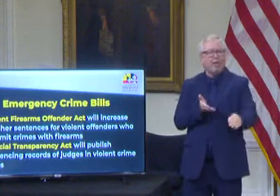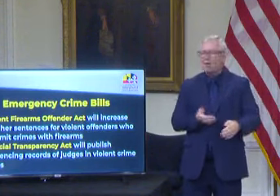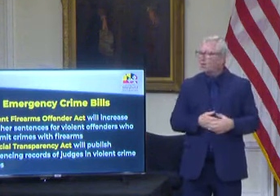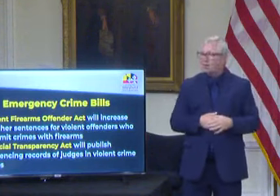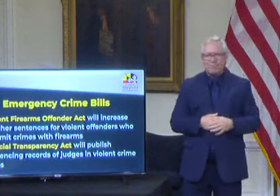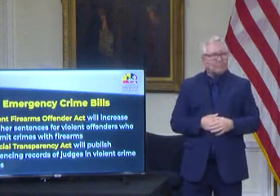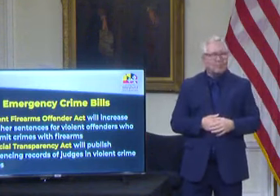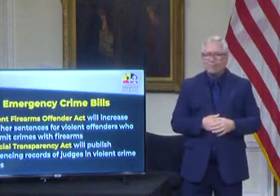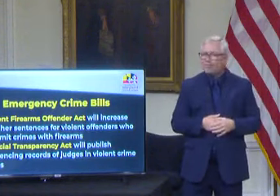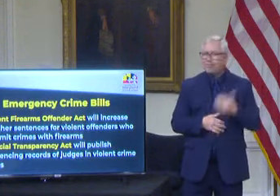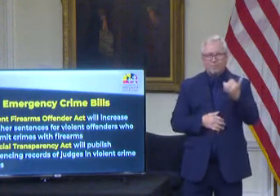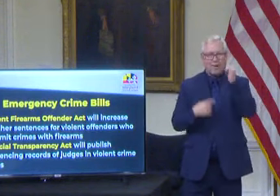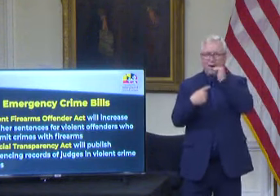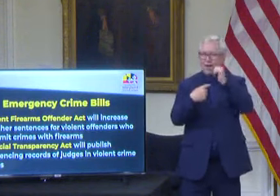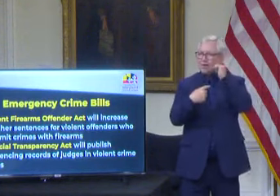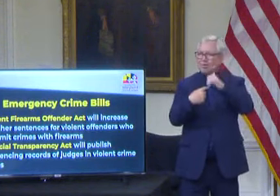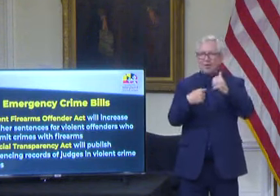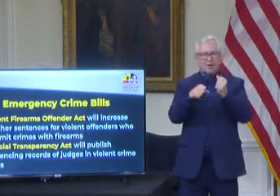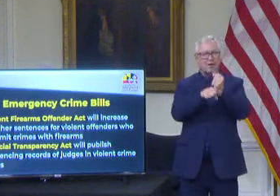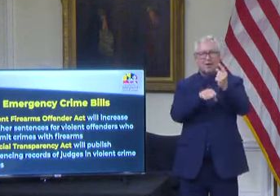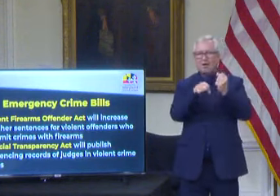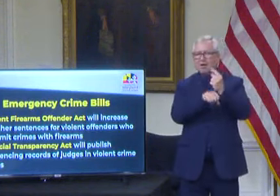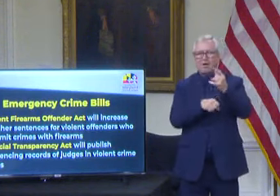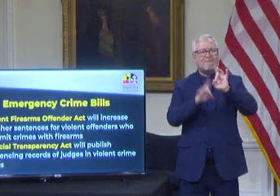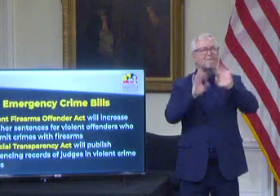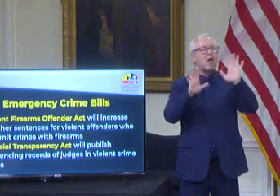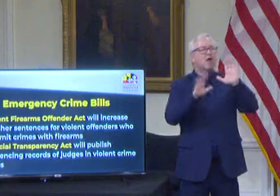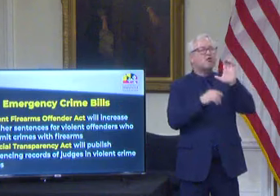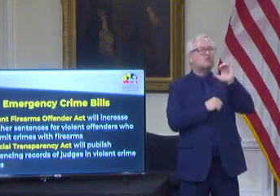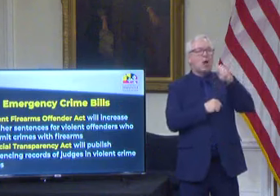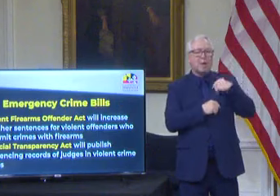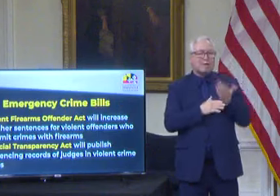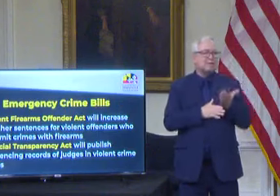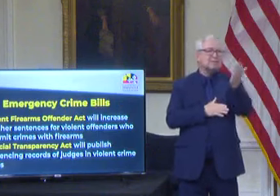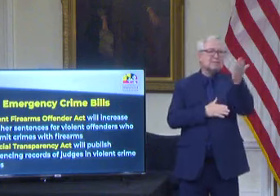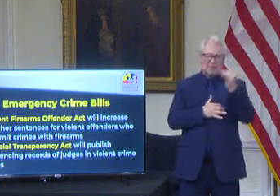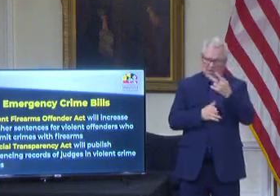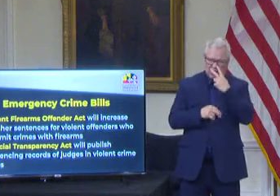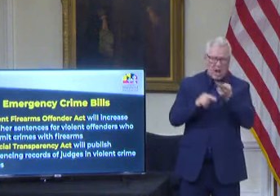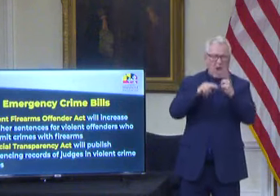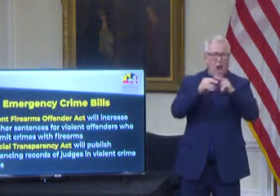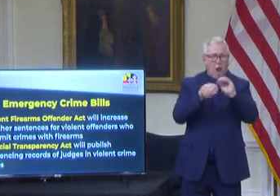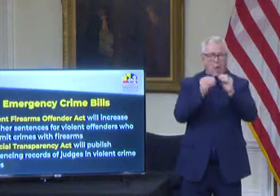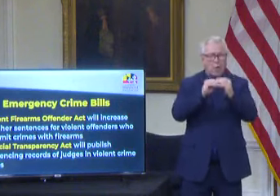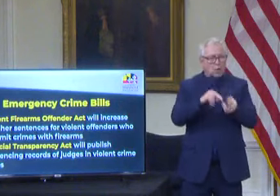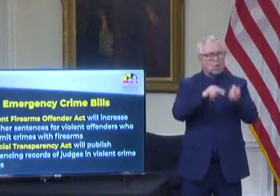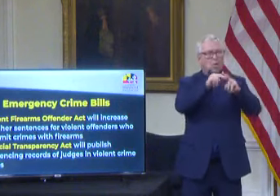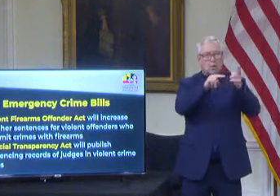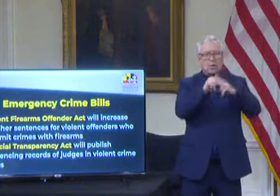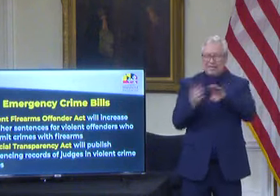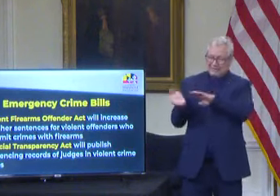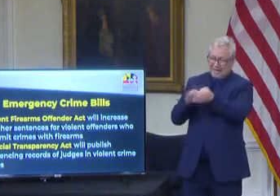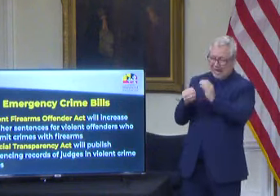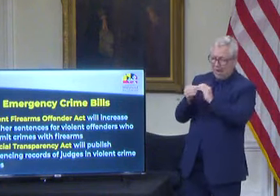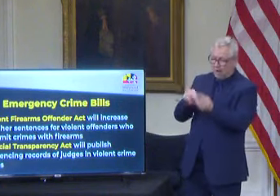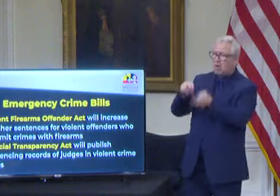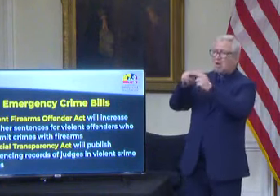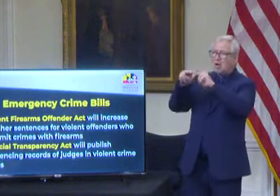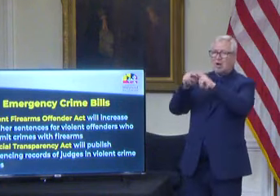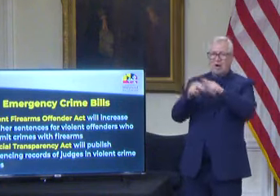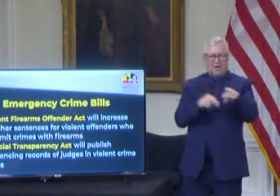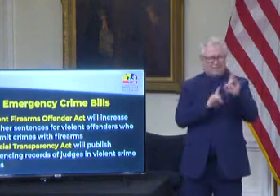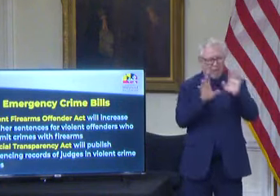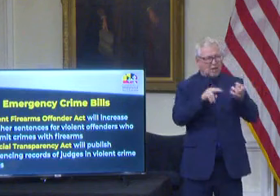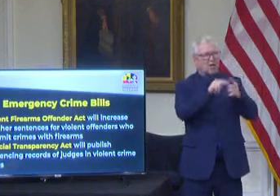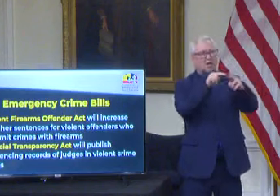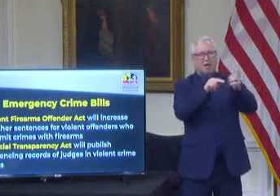year after year, as violent crime escalates and the death toll rises, the General Assembly continues to